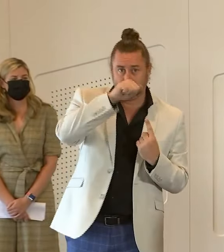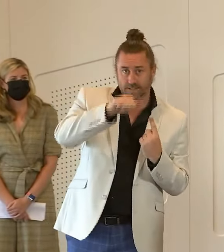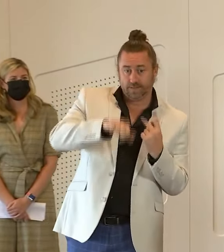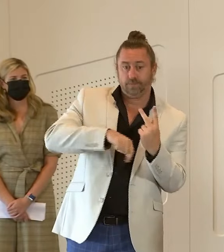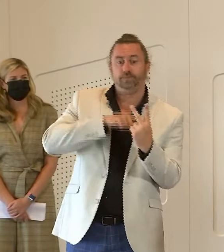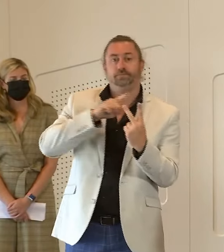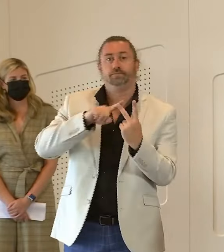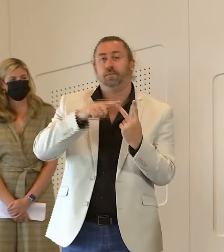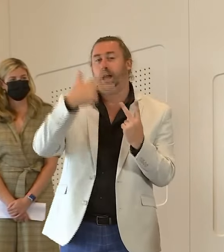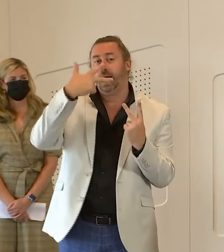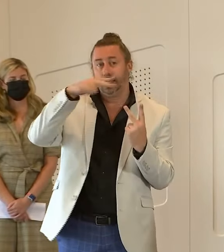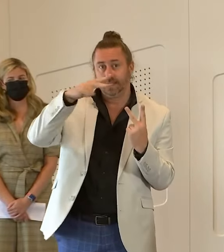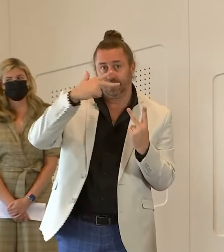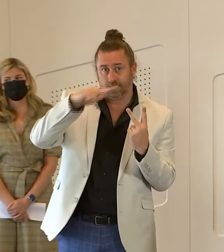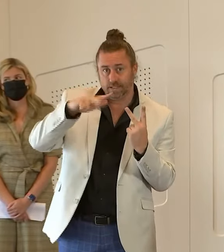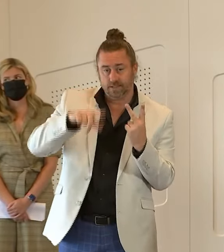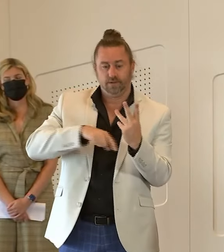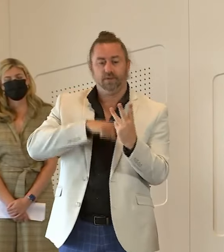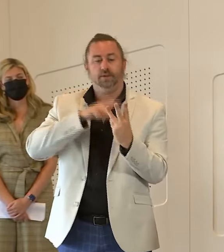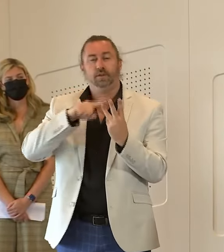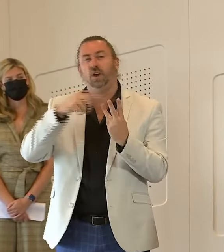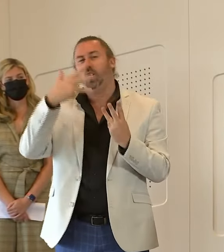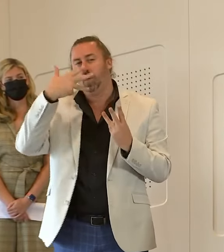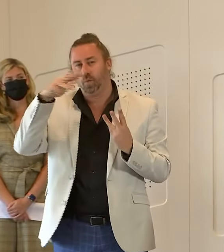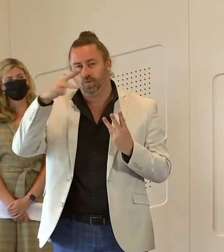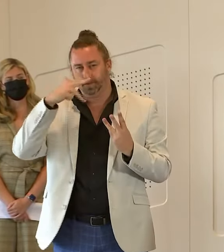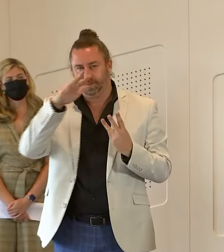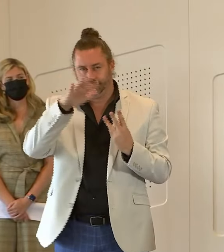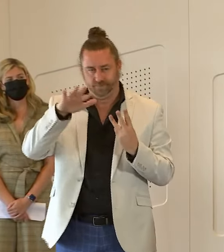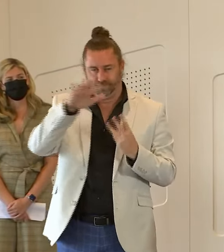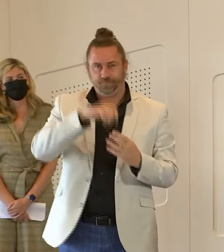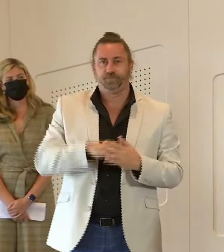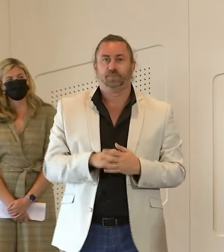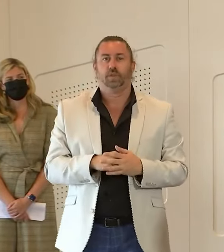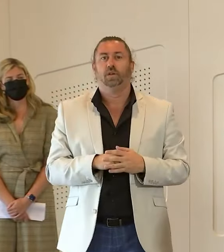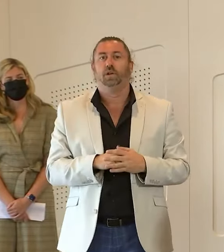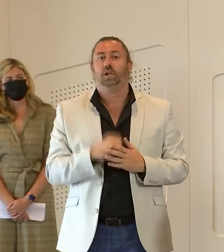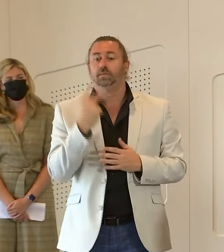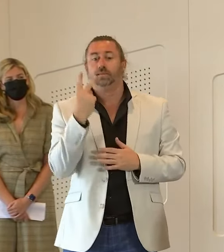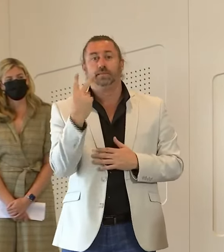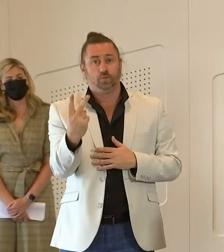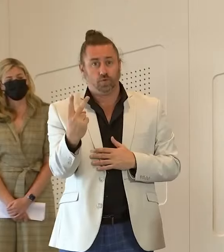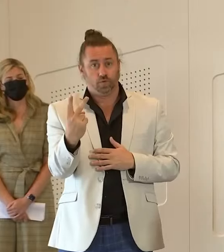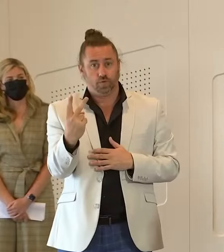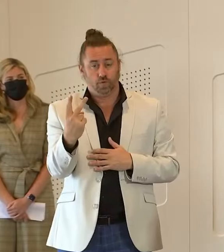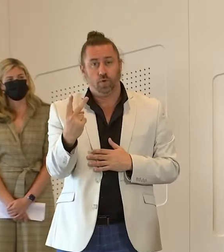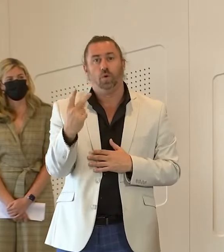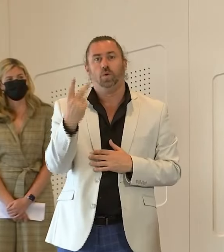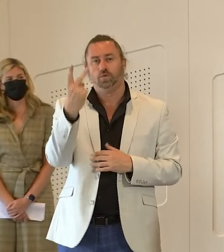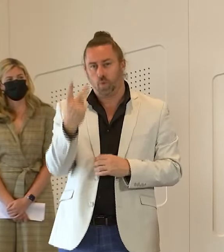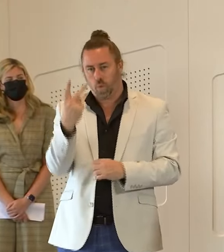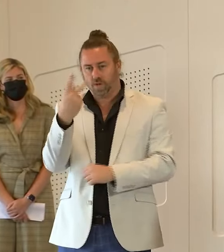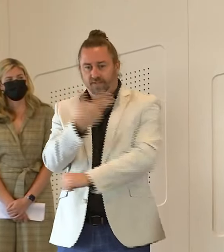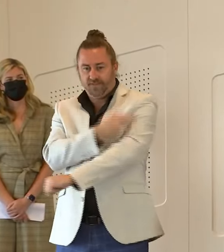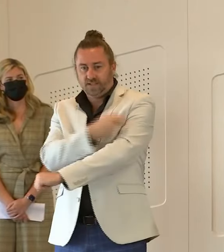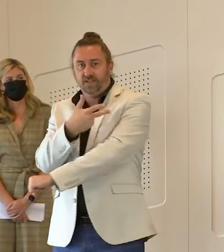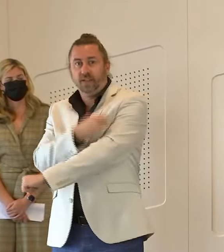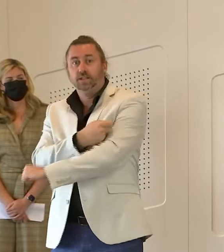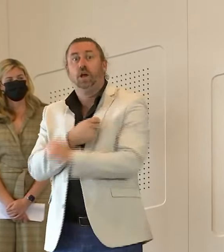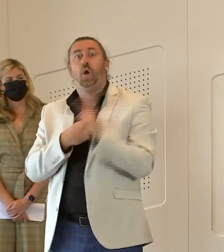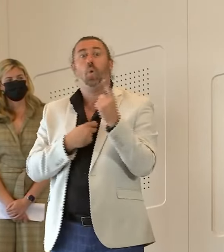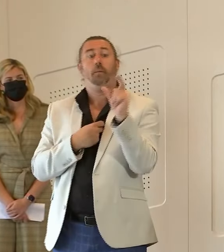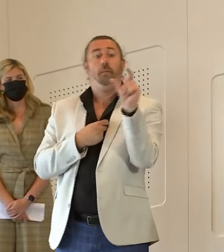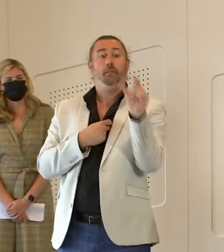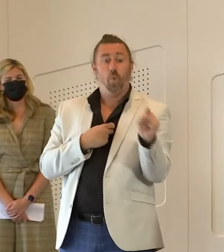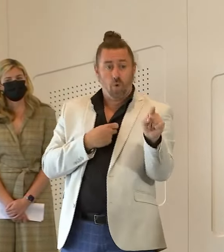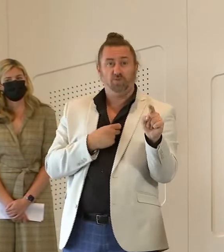their 80s and one in their 90s. Of these three two had had two doses of vaccine and one had in fact